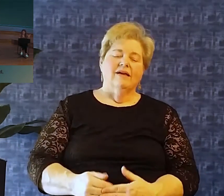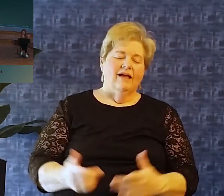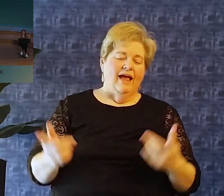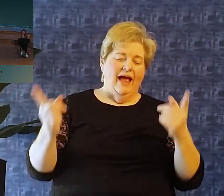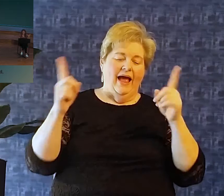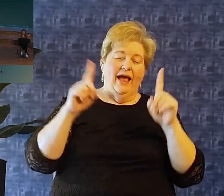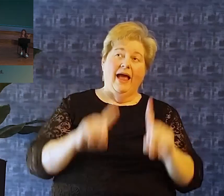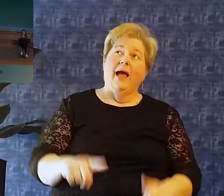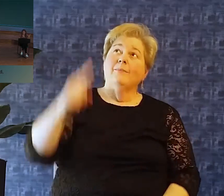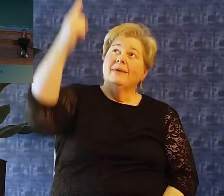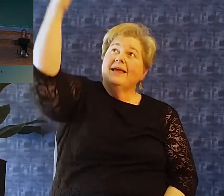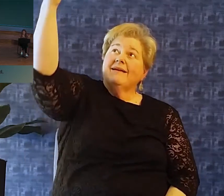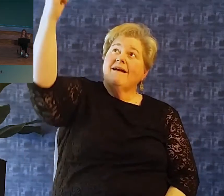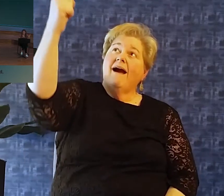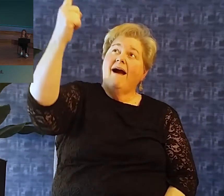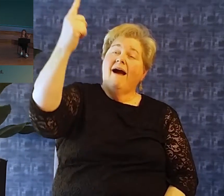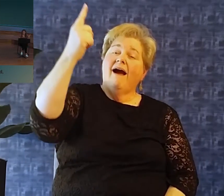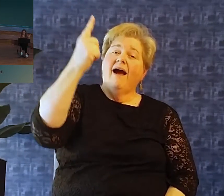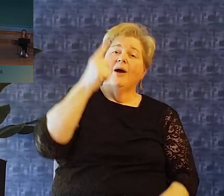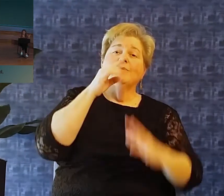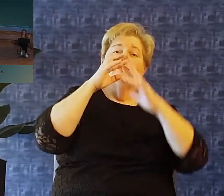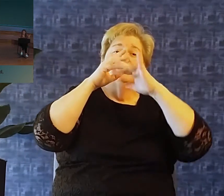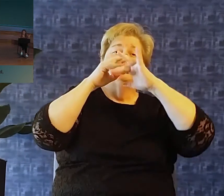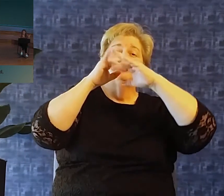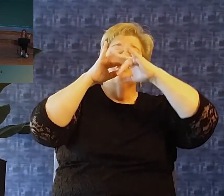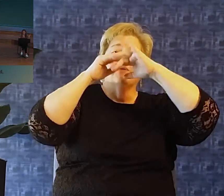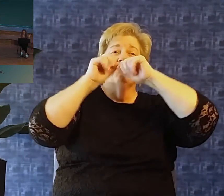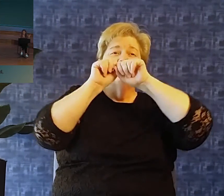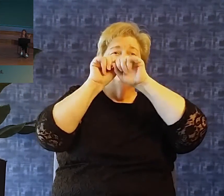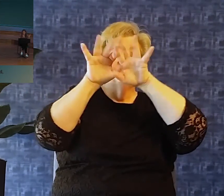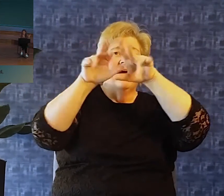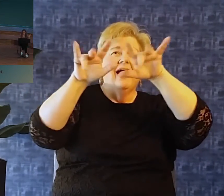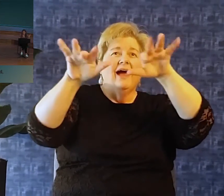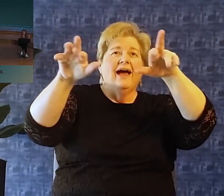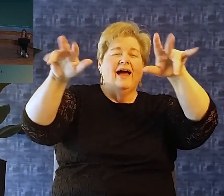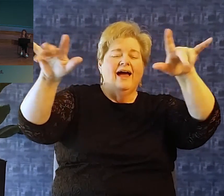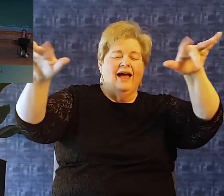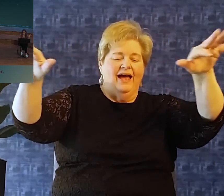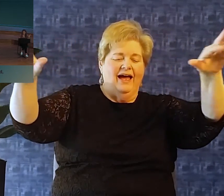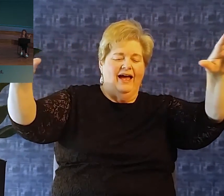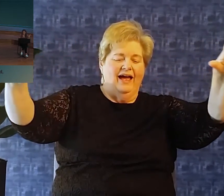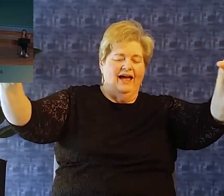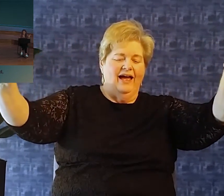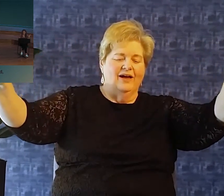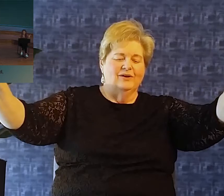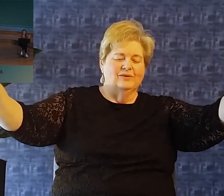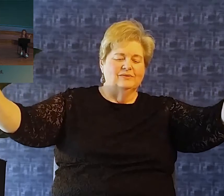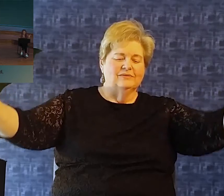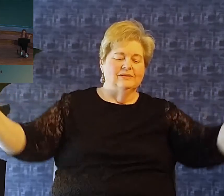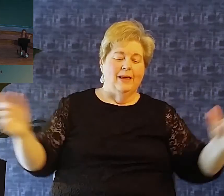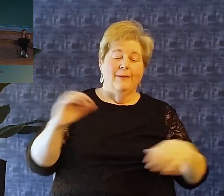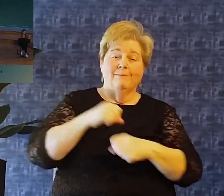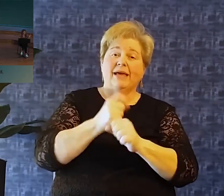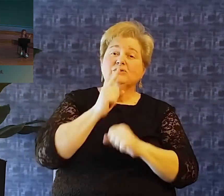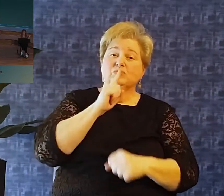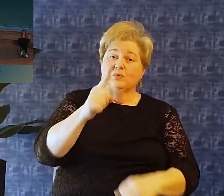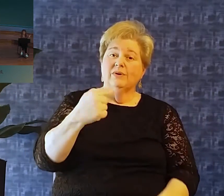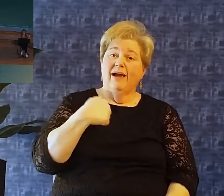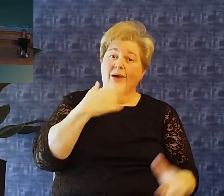When He shall come with trumpet sound O